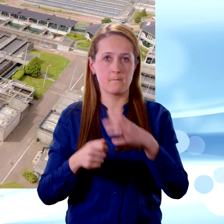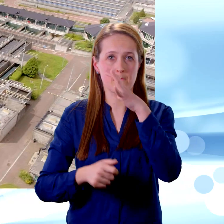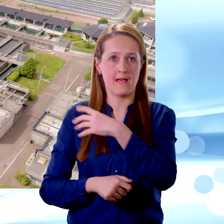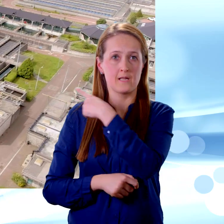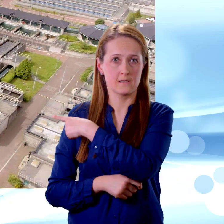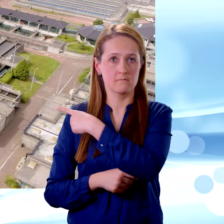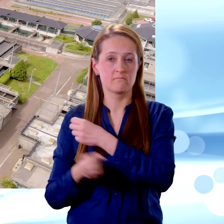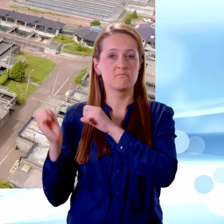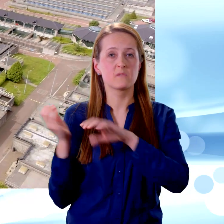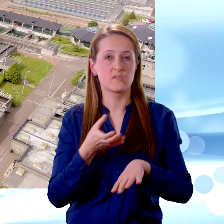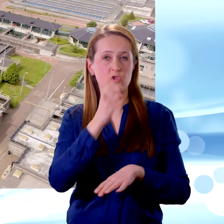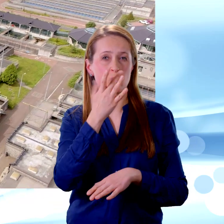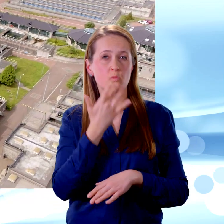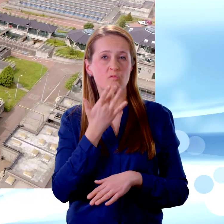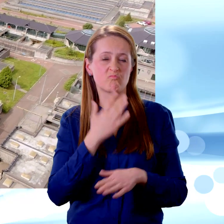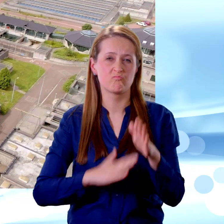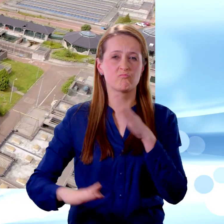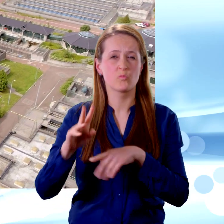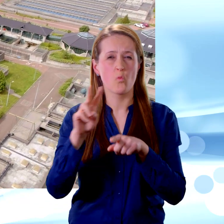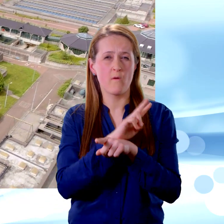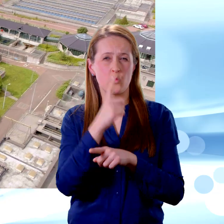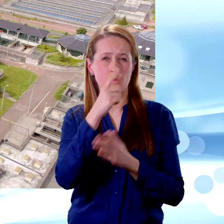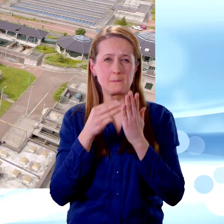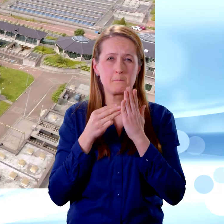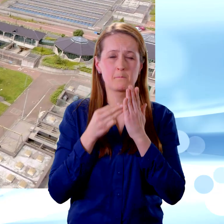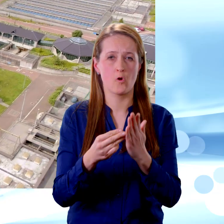It supplies drinking water to over one million people every day.